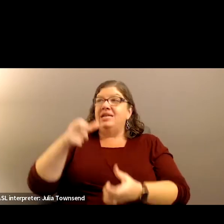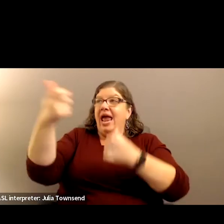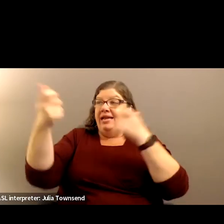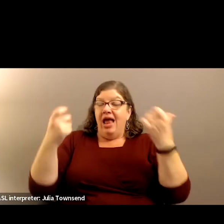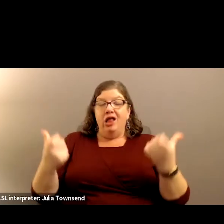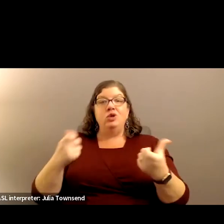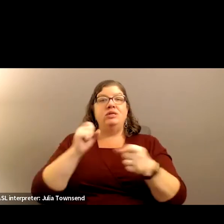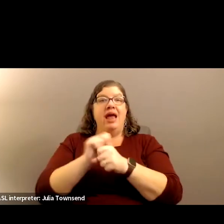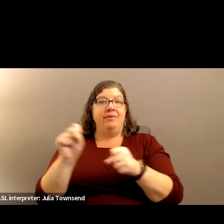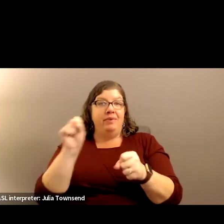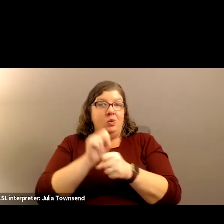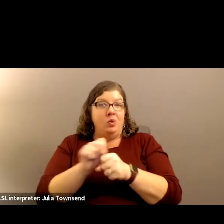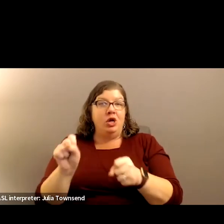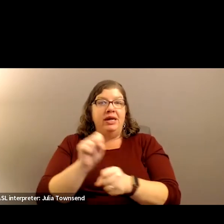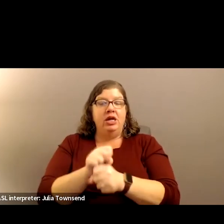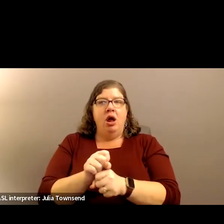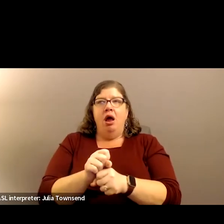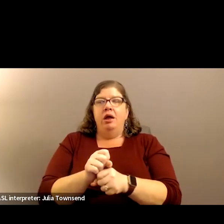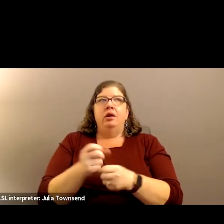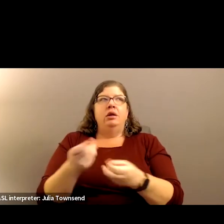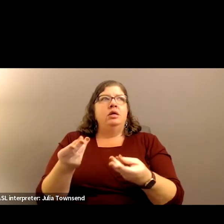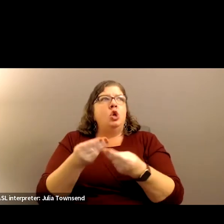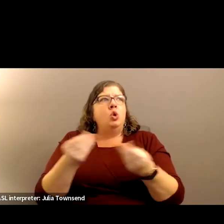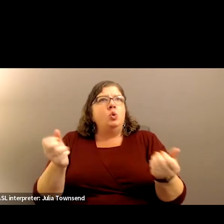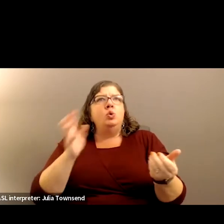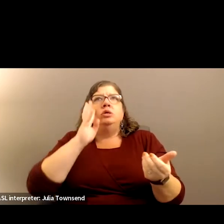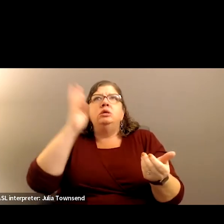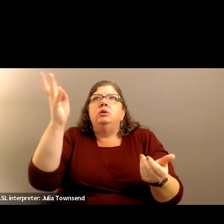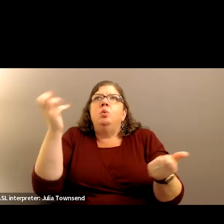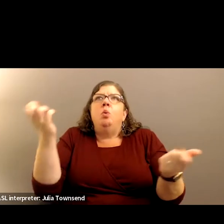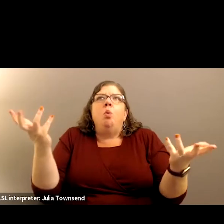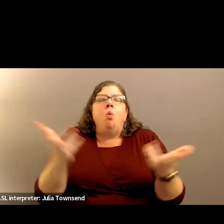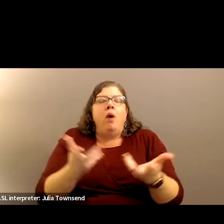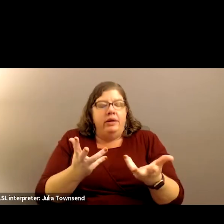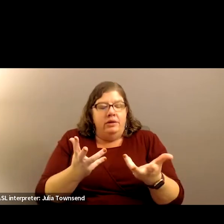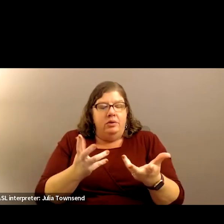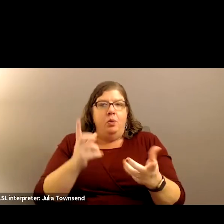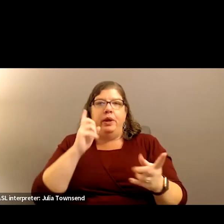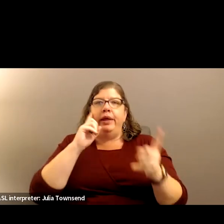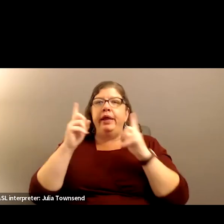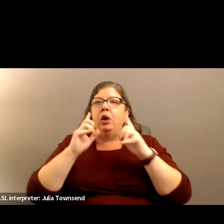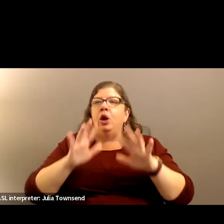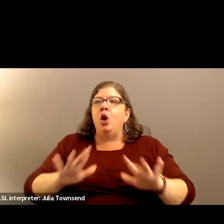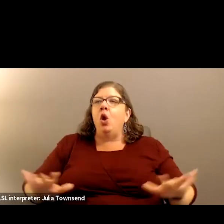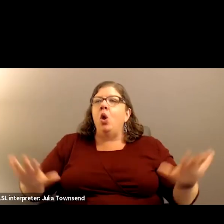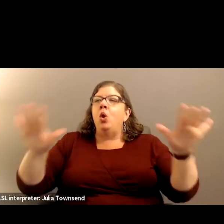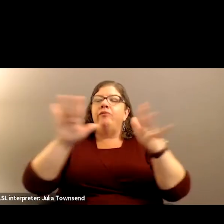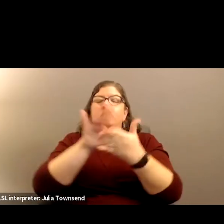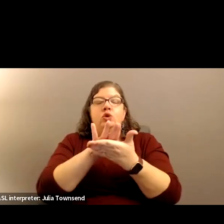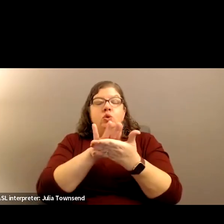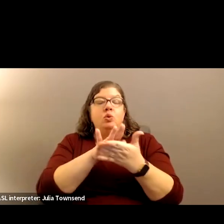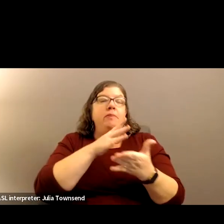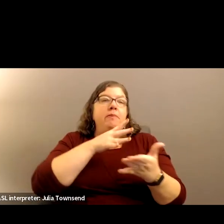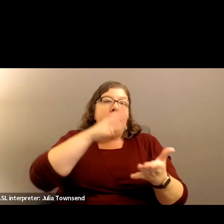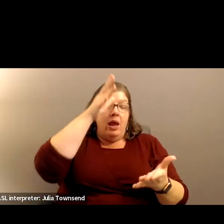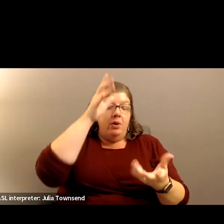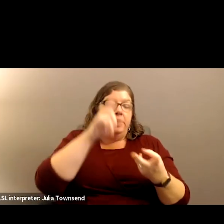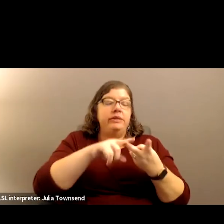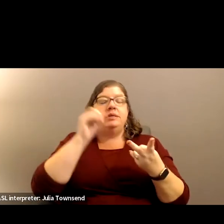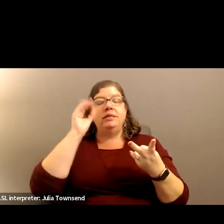on what kind of solutions can we come up with. We hear it all over the schools with parents, with teachers,